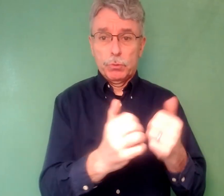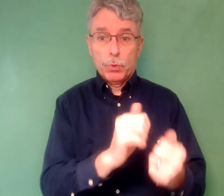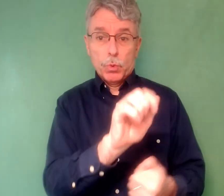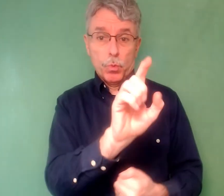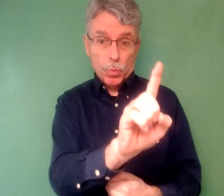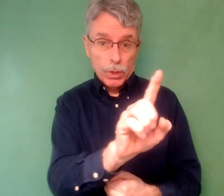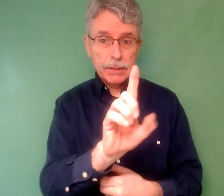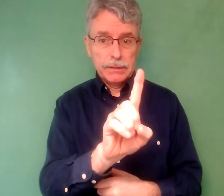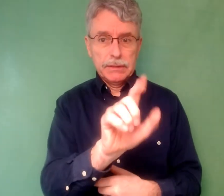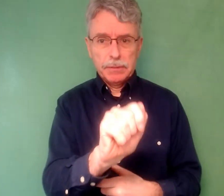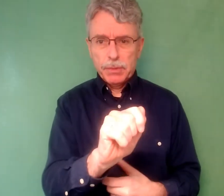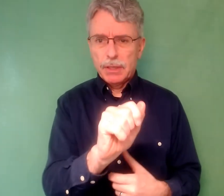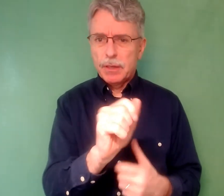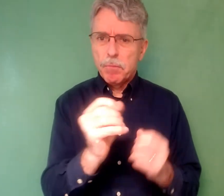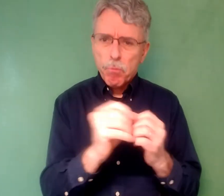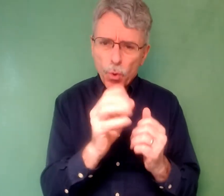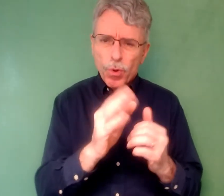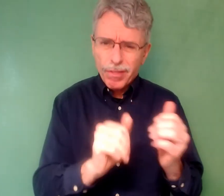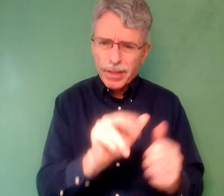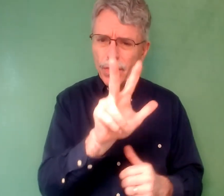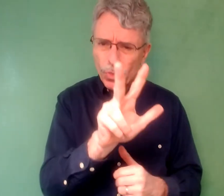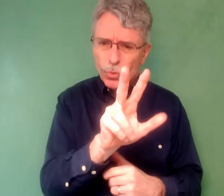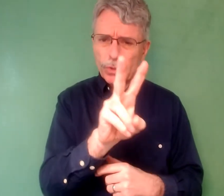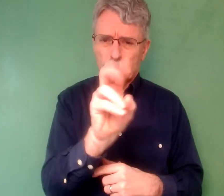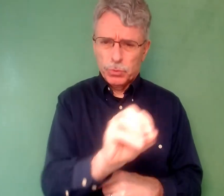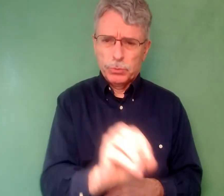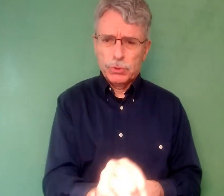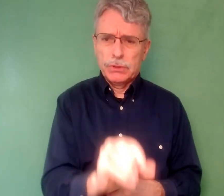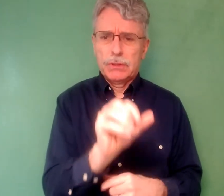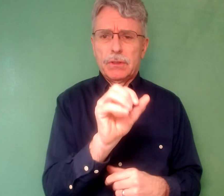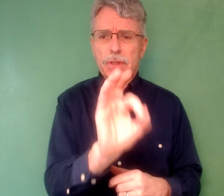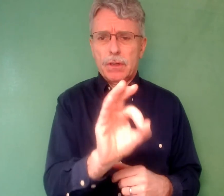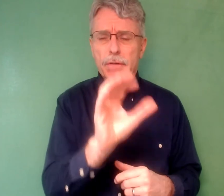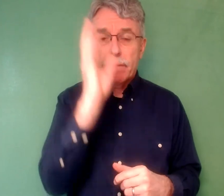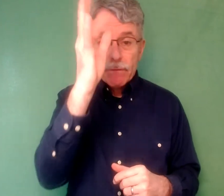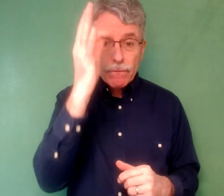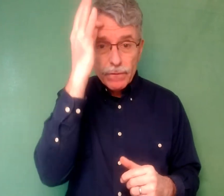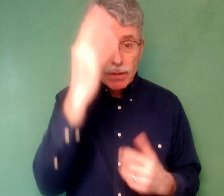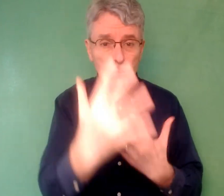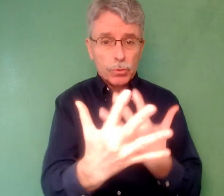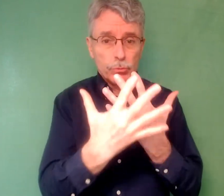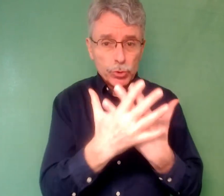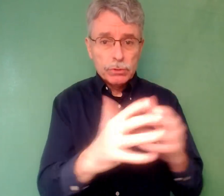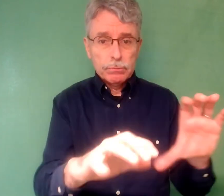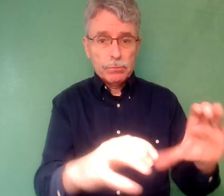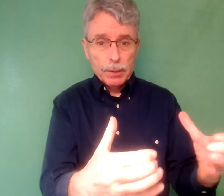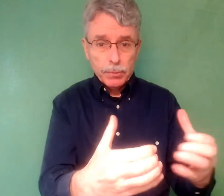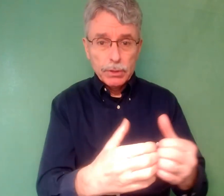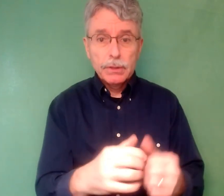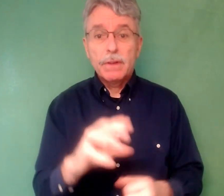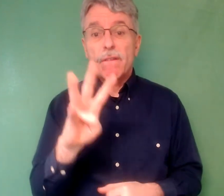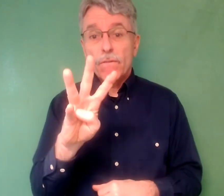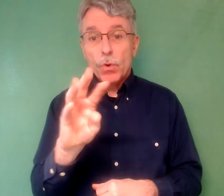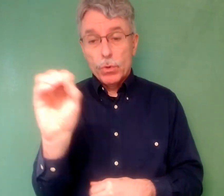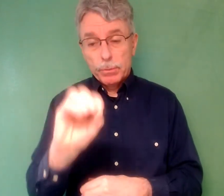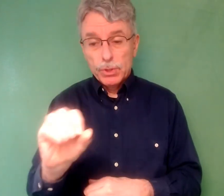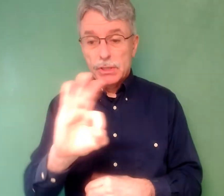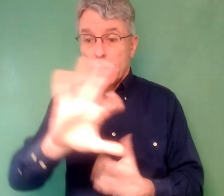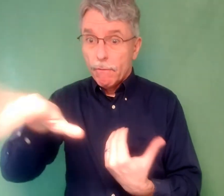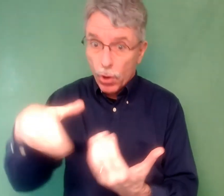sign language users. Additionally, ASL users are counted as those who speak English. The authors stipulate that